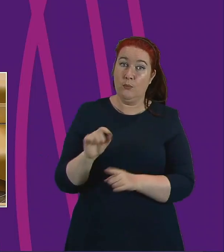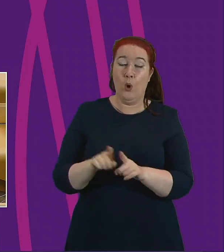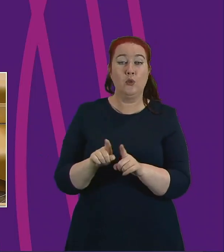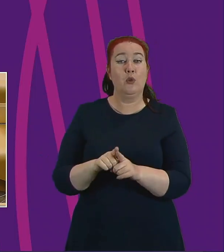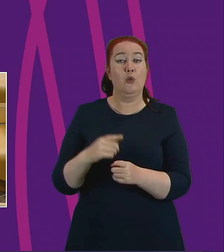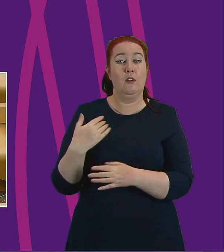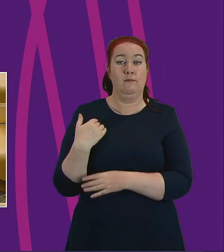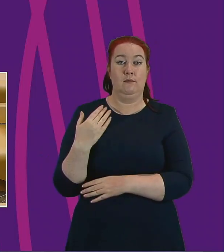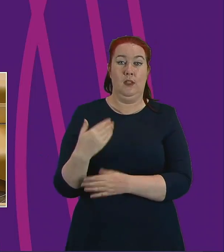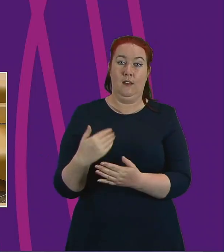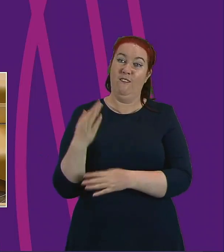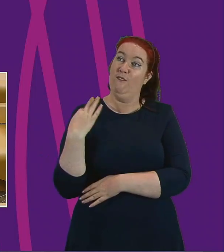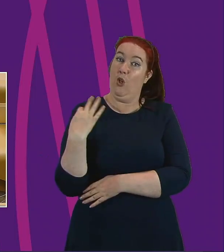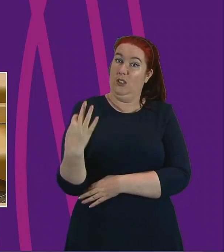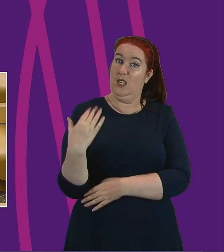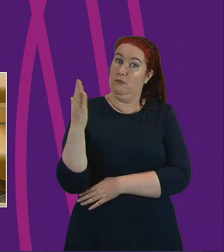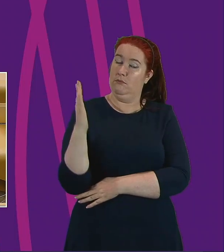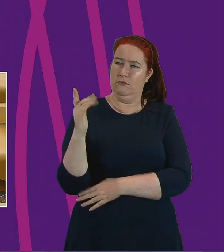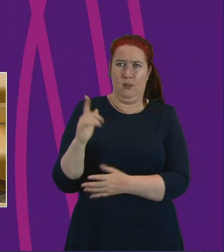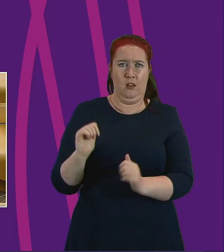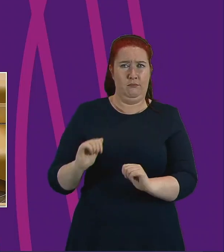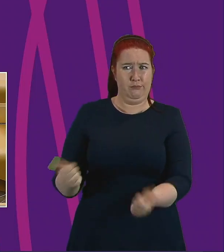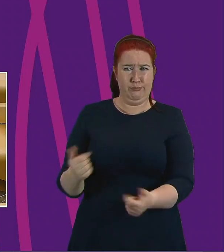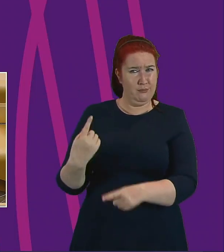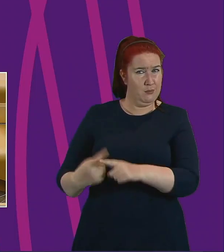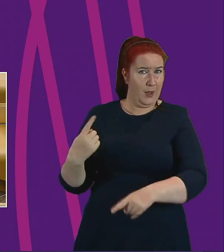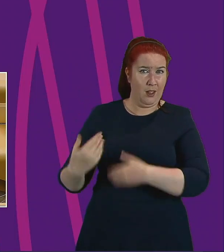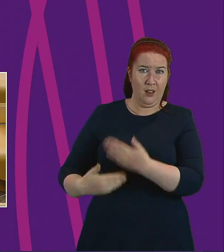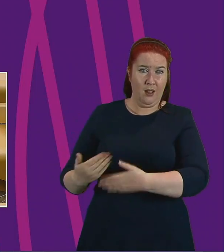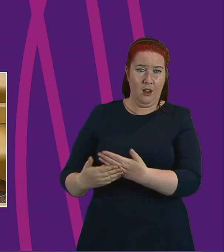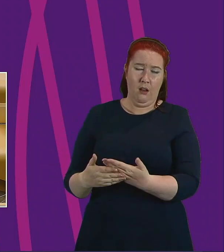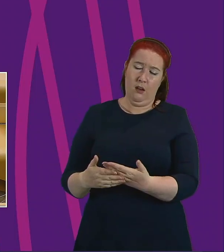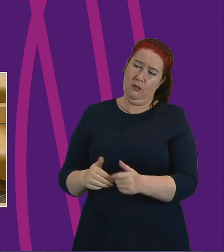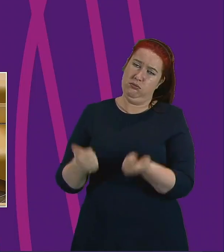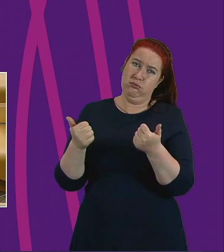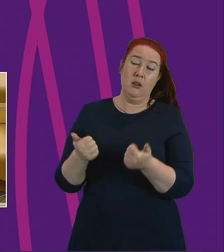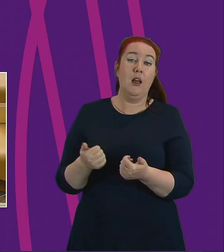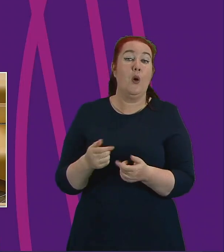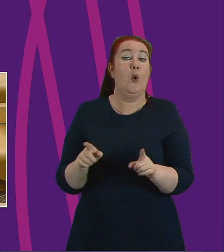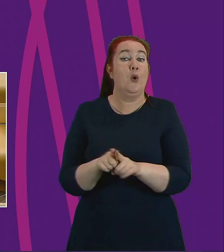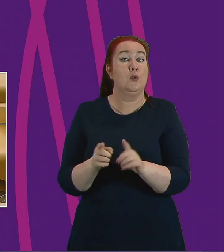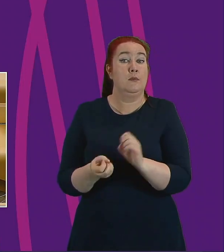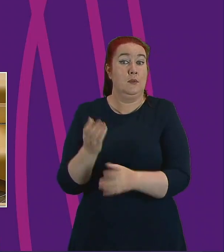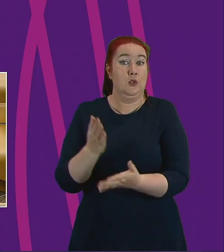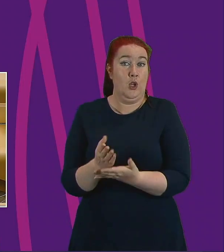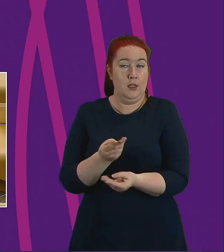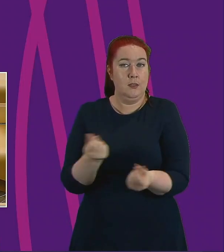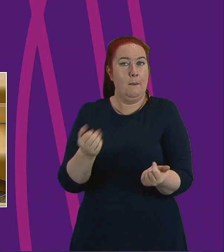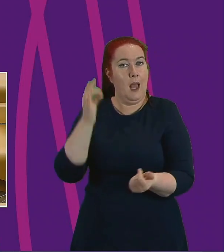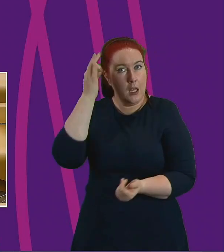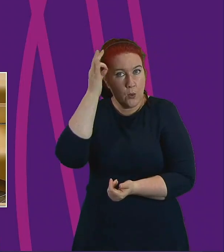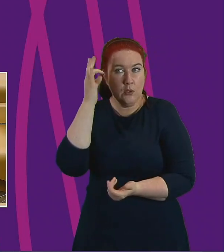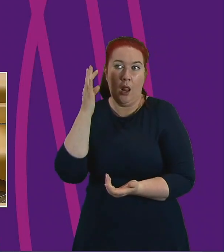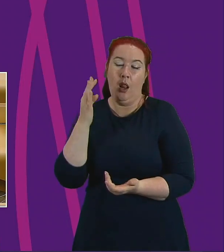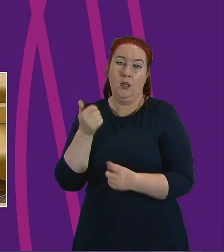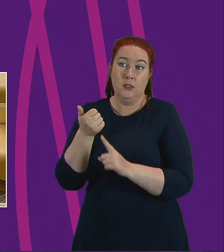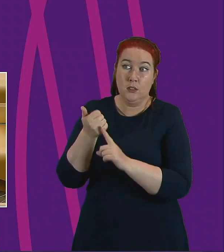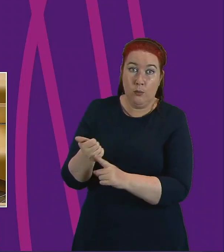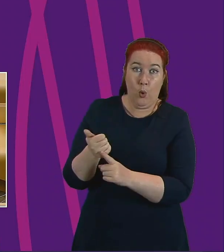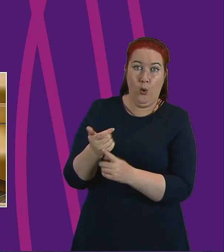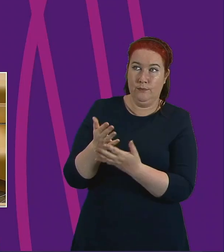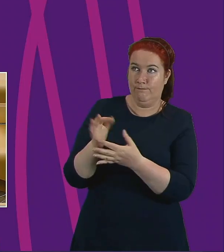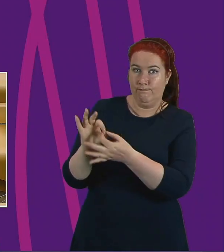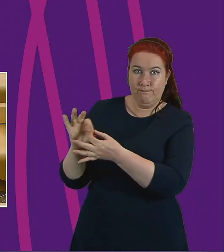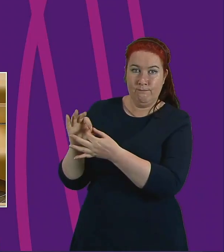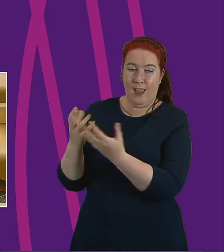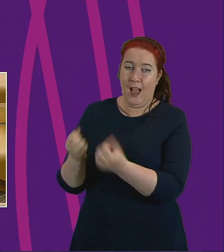sector. And that is to be welcomed. The fact that some of these ensured that councils and support mechanisms were in place. But there were